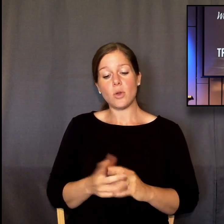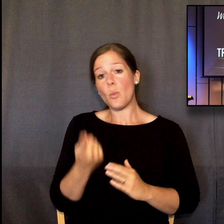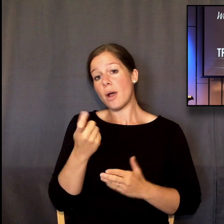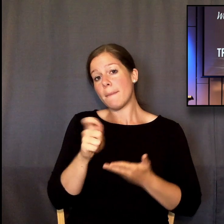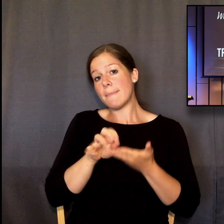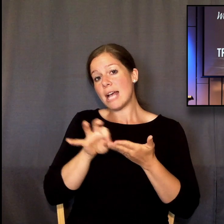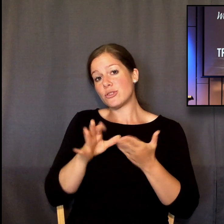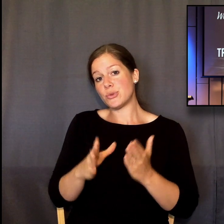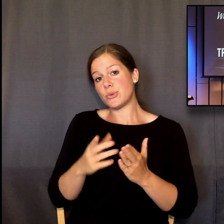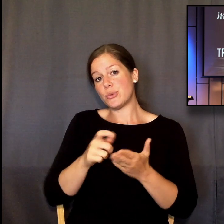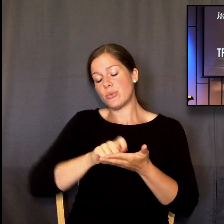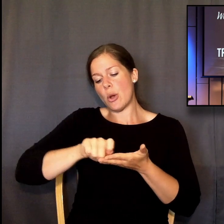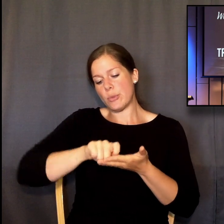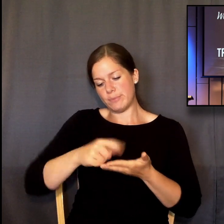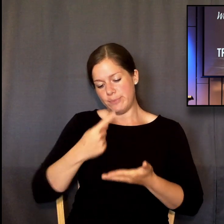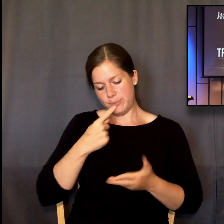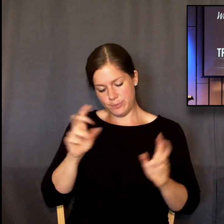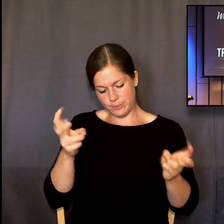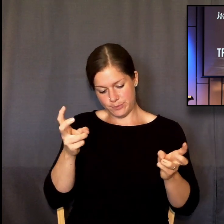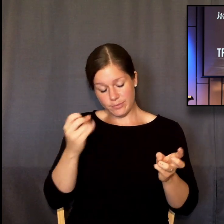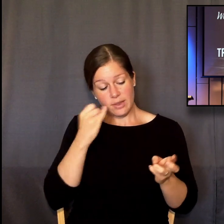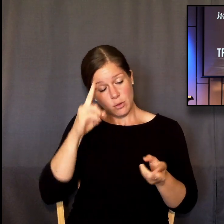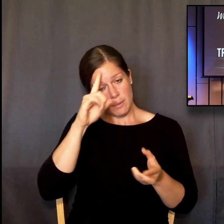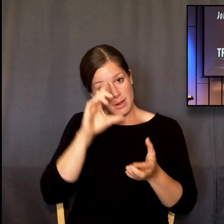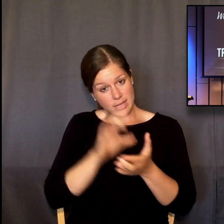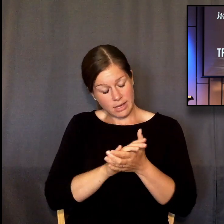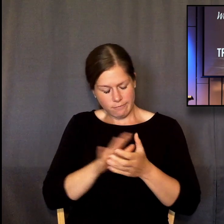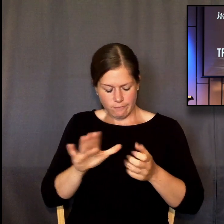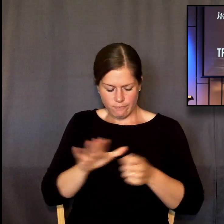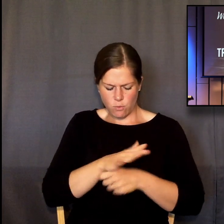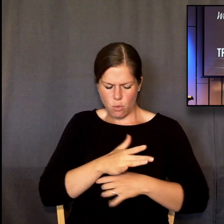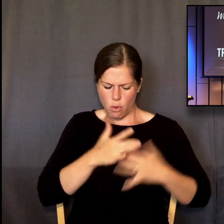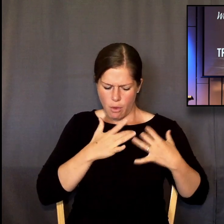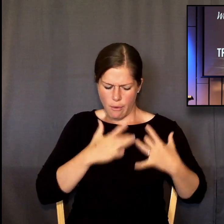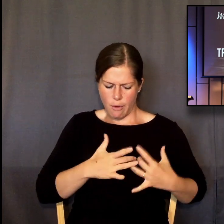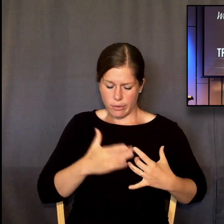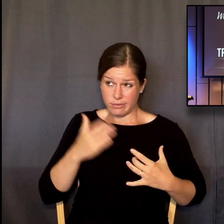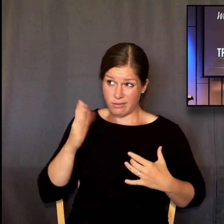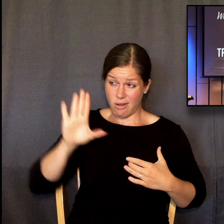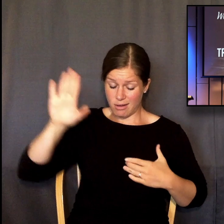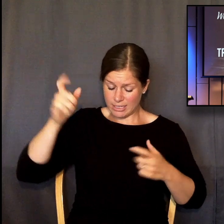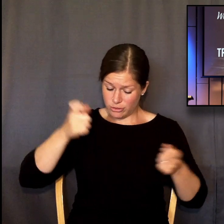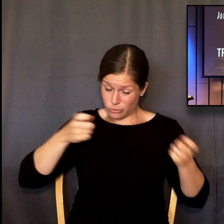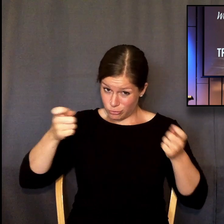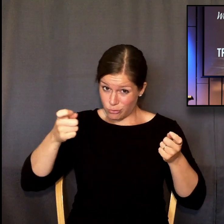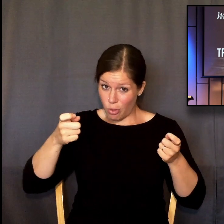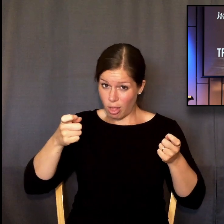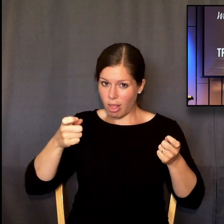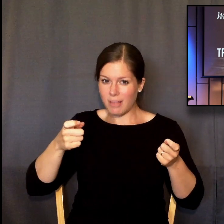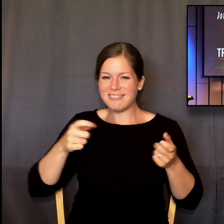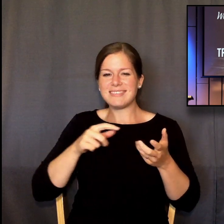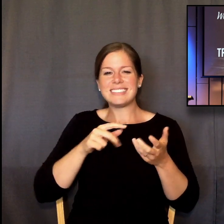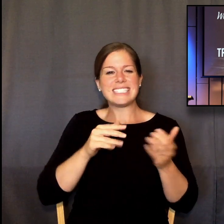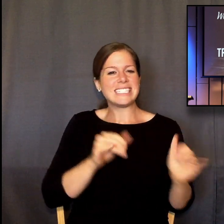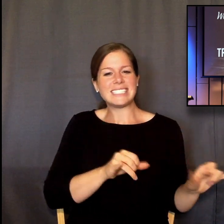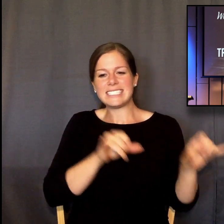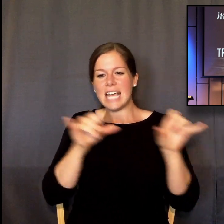wrote that to believe with all of your heart in God's control of all things, quote, is to enjoy